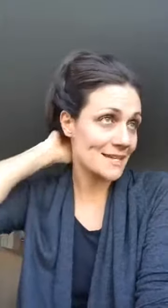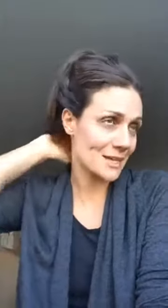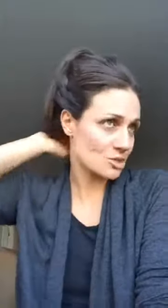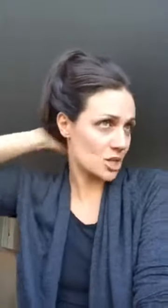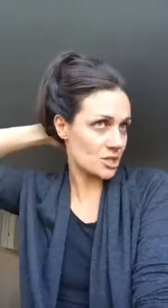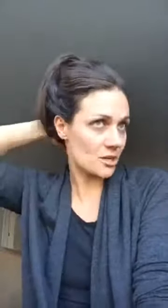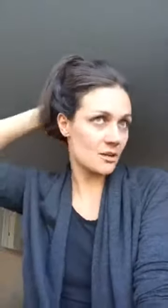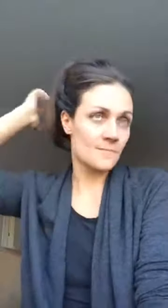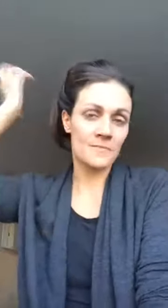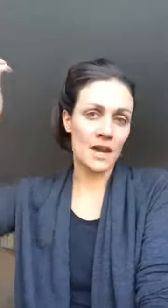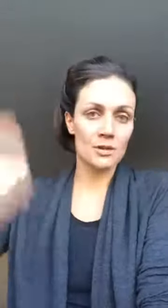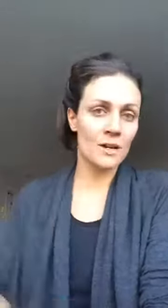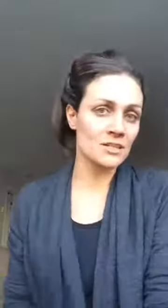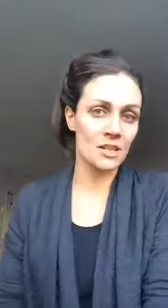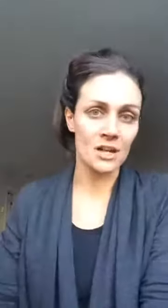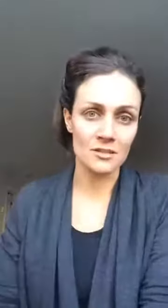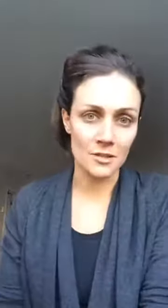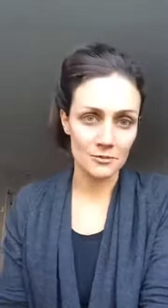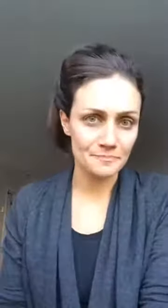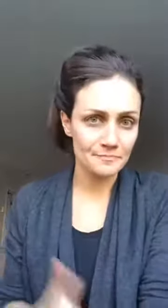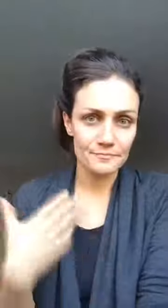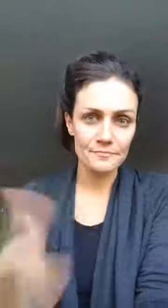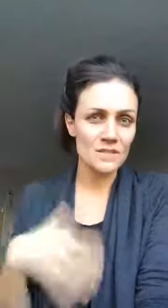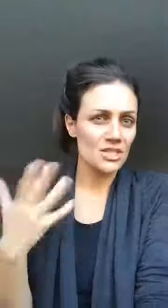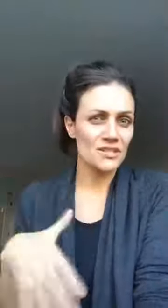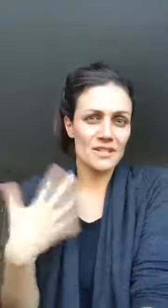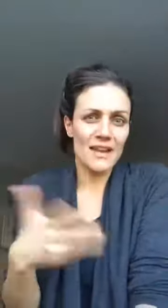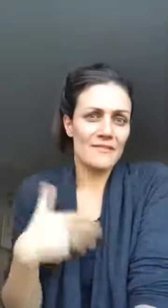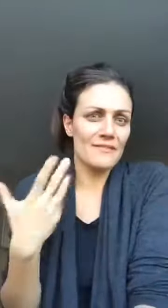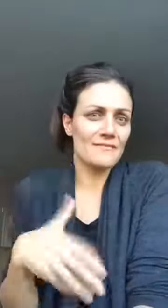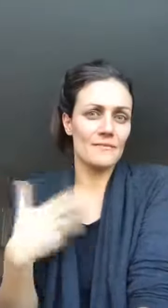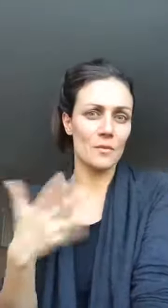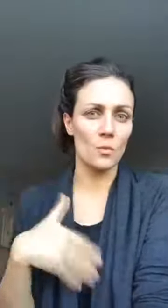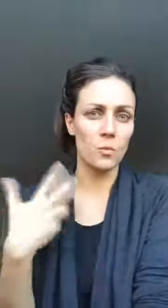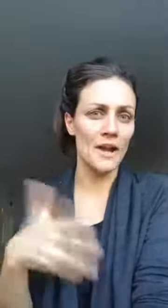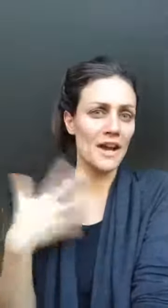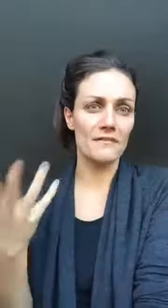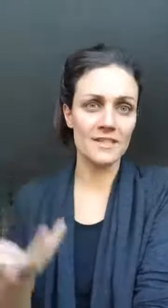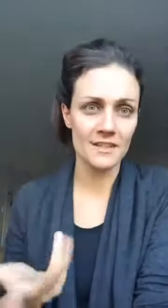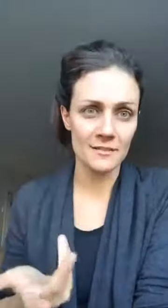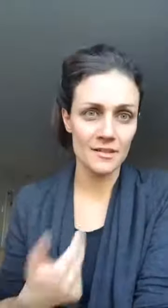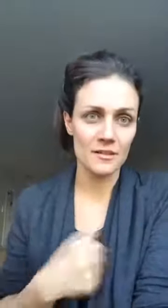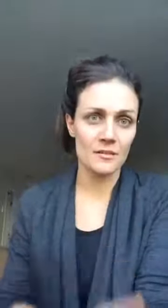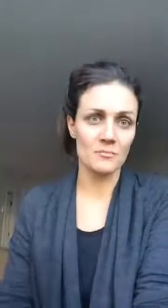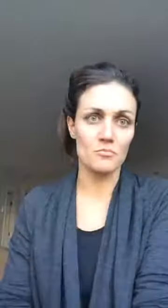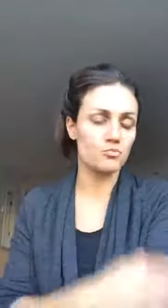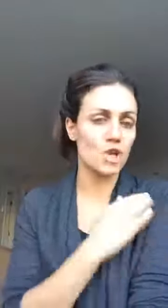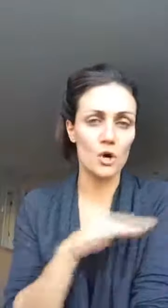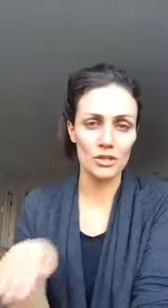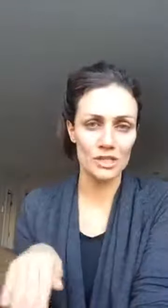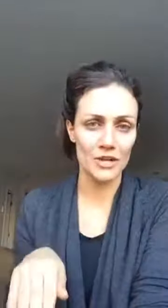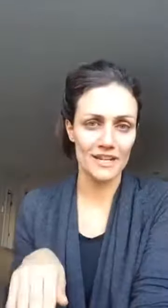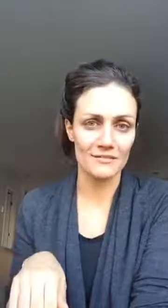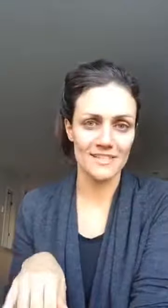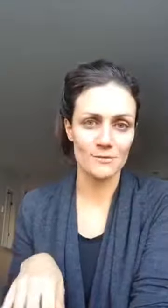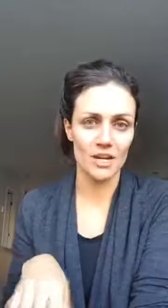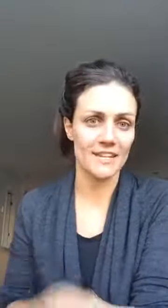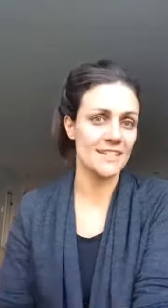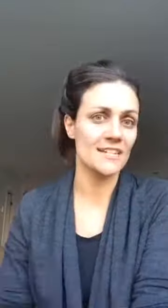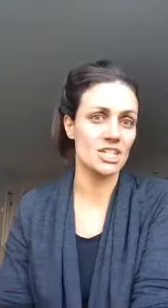time charging 100 bucks a consult just kind of one of totally drained i was working as a dietician